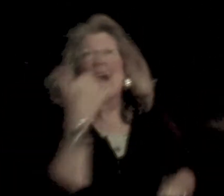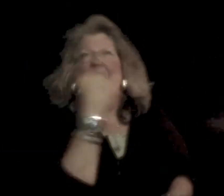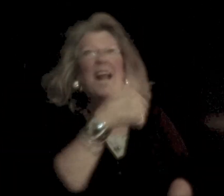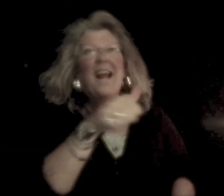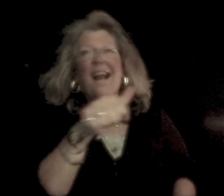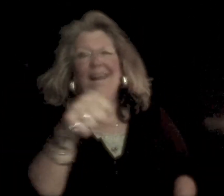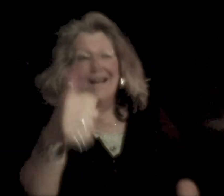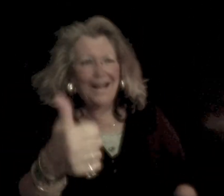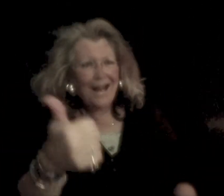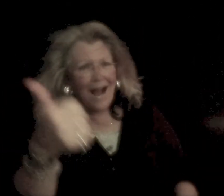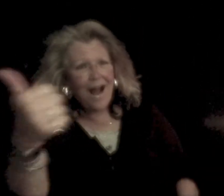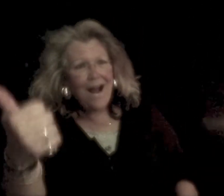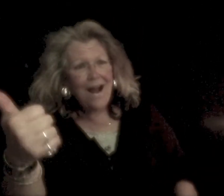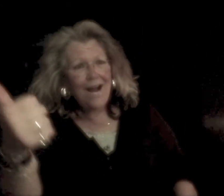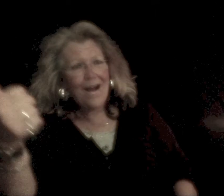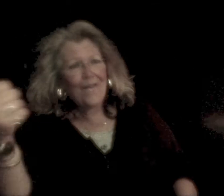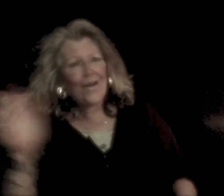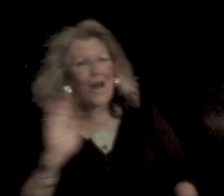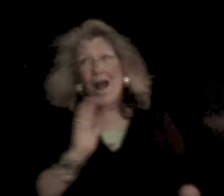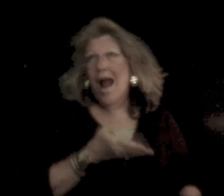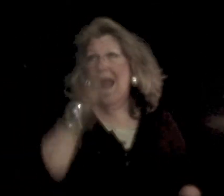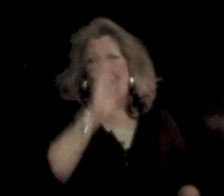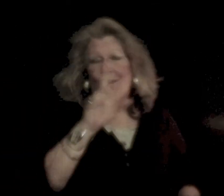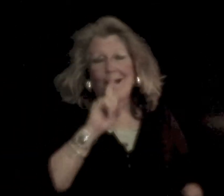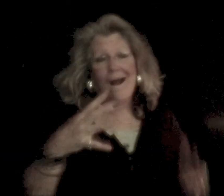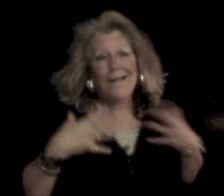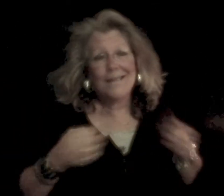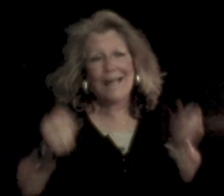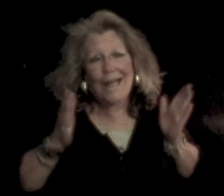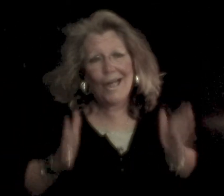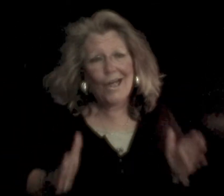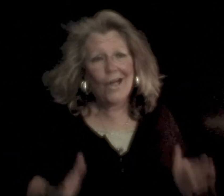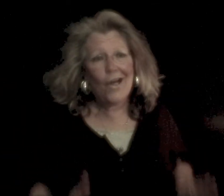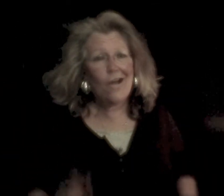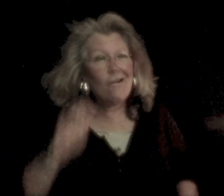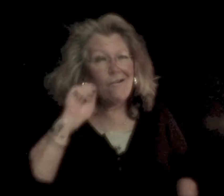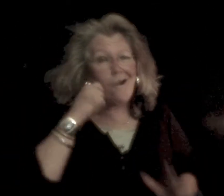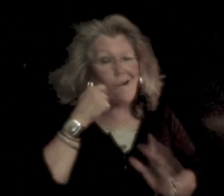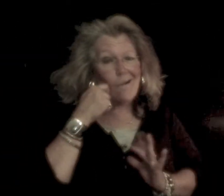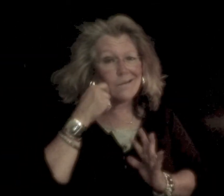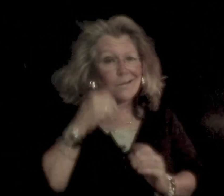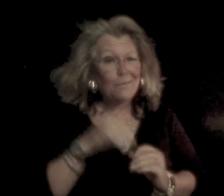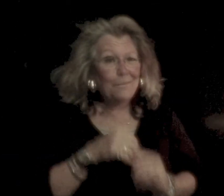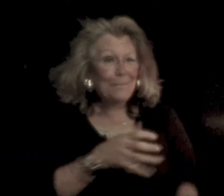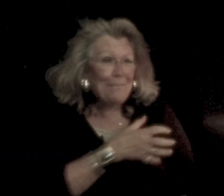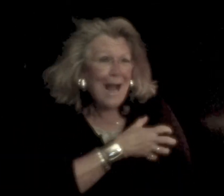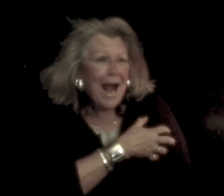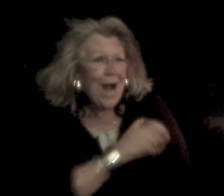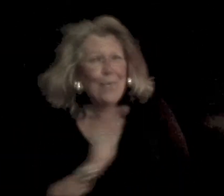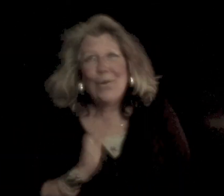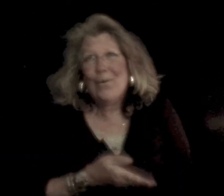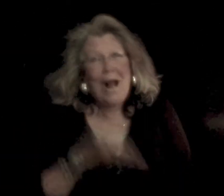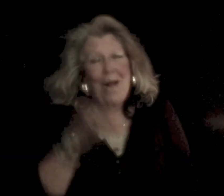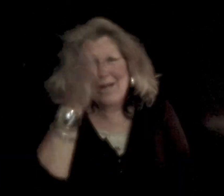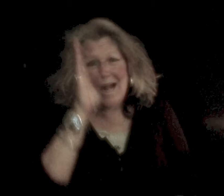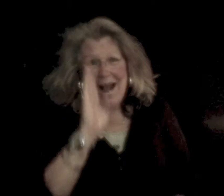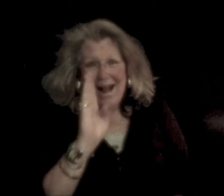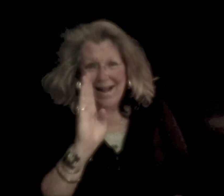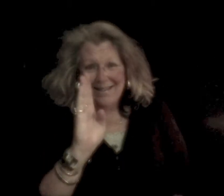any other Our God is healer Awesome in power Our God